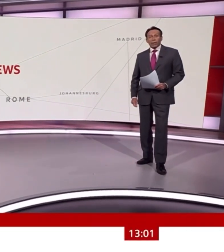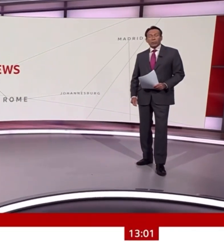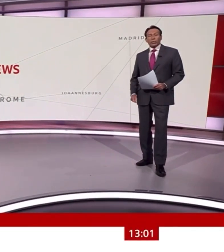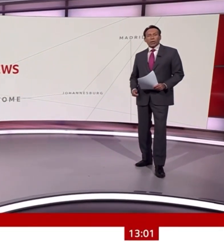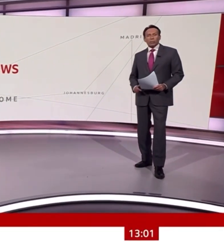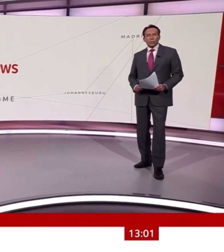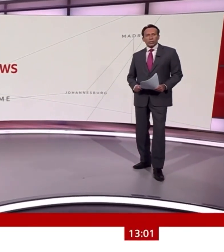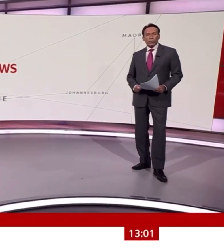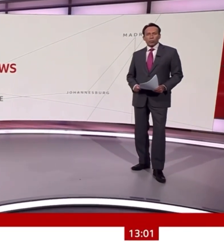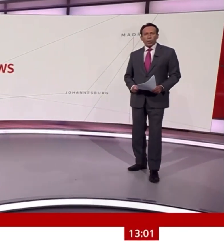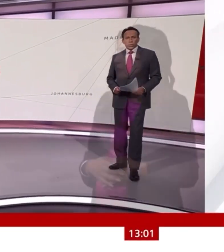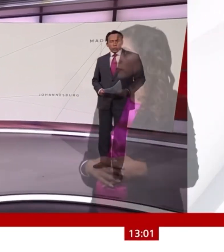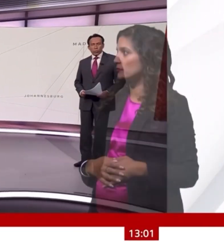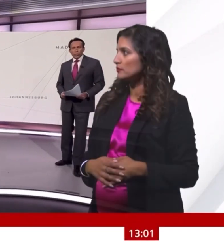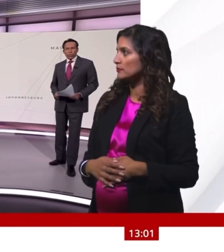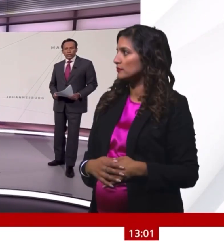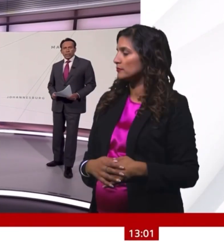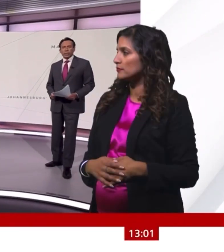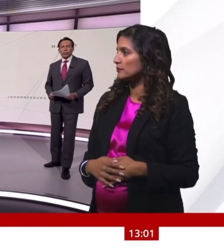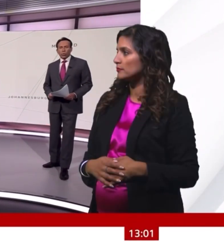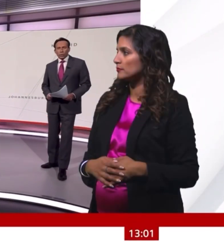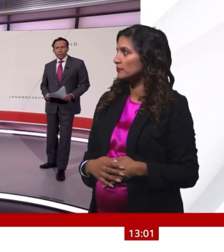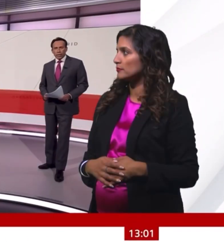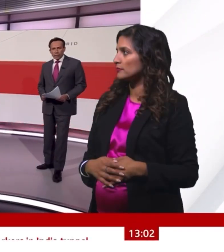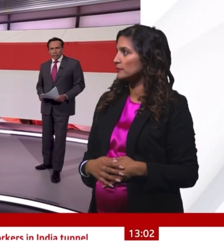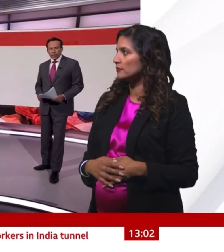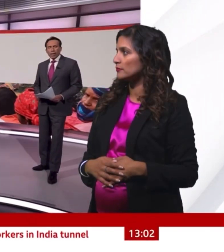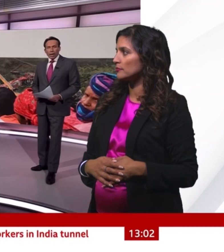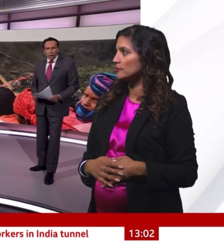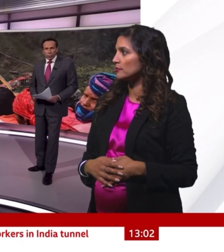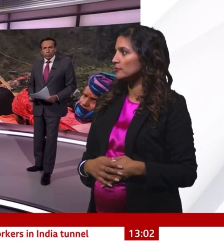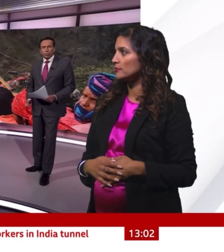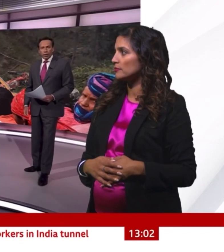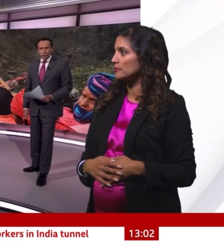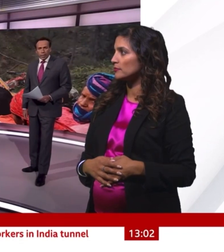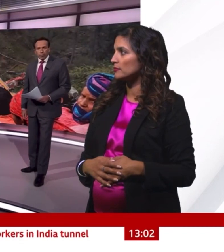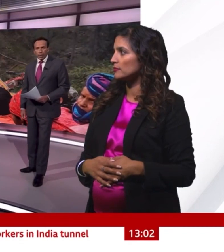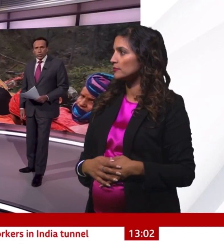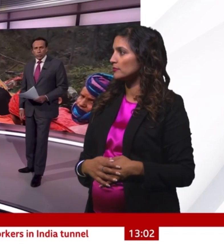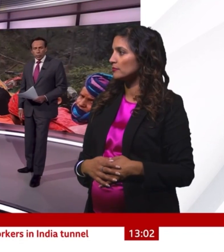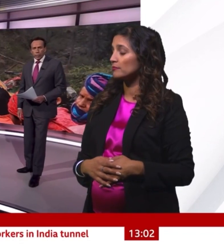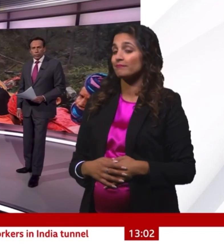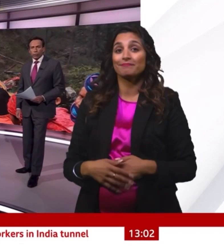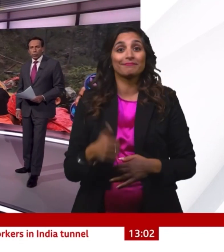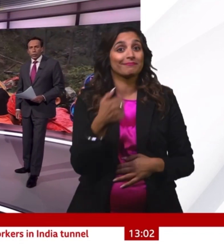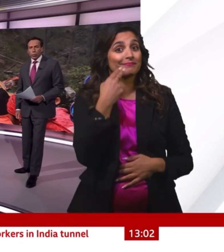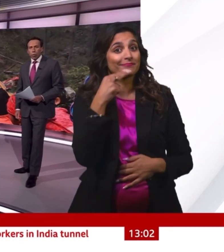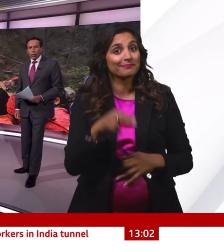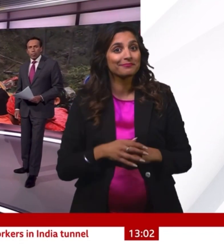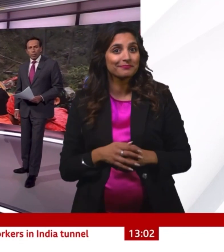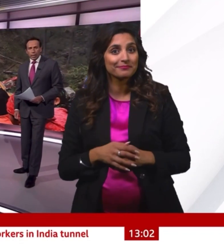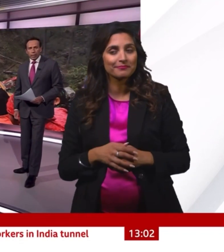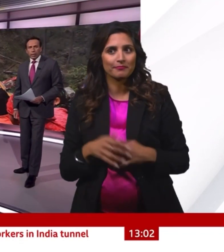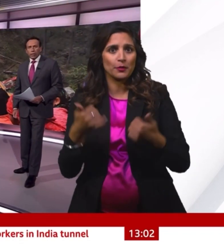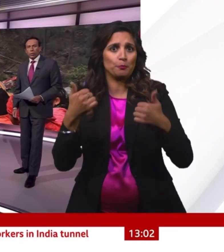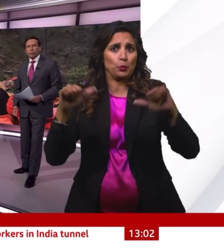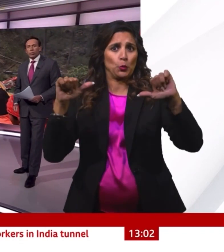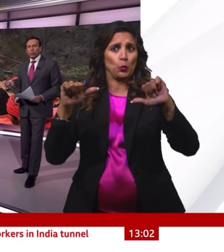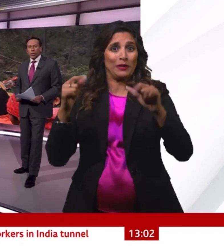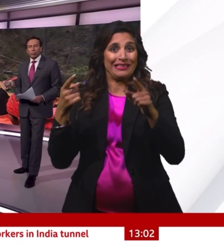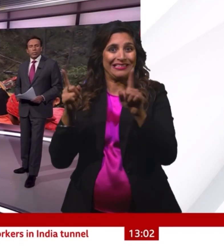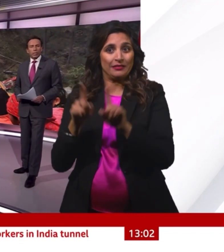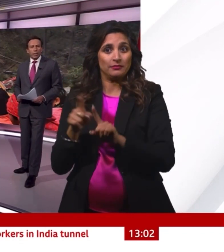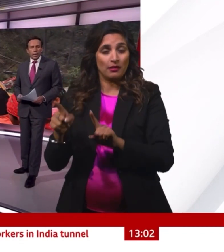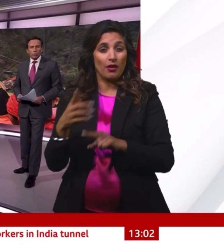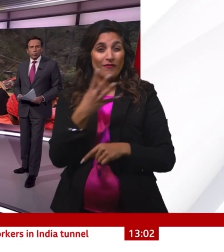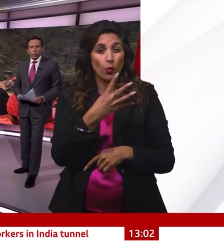Hello, good afternoon. Rescue workers in Northern India have finally managed to reach 41 men who have